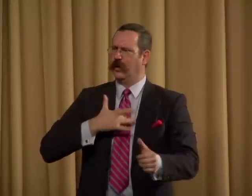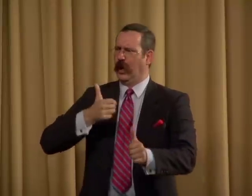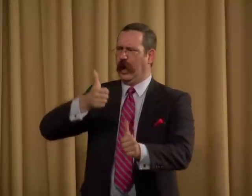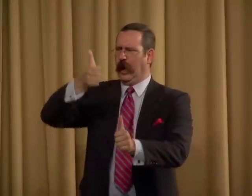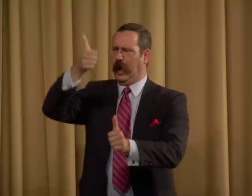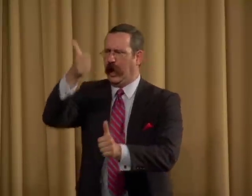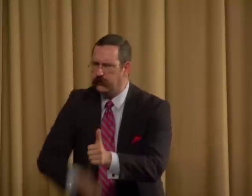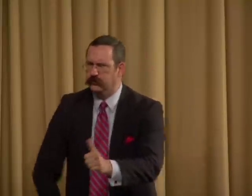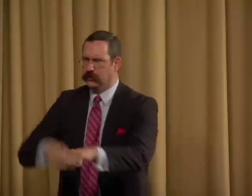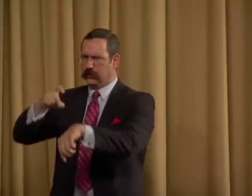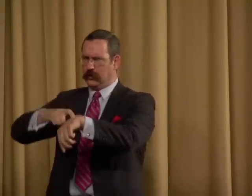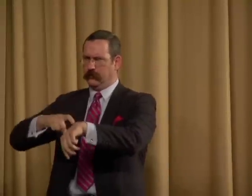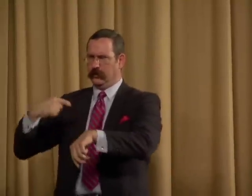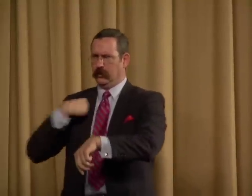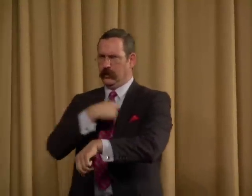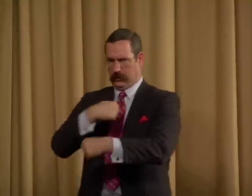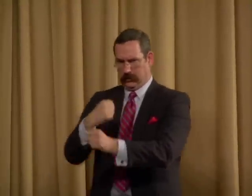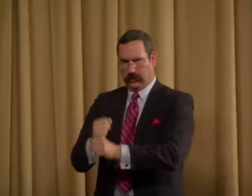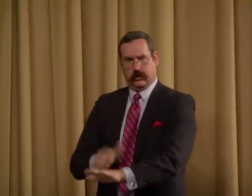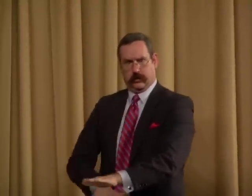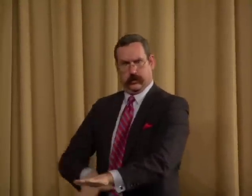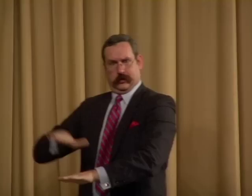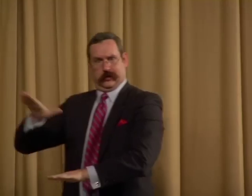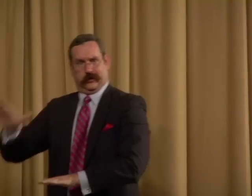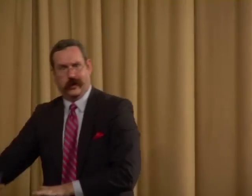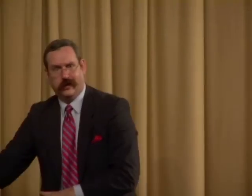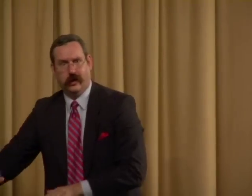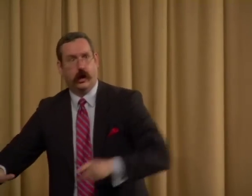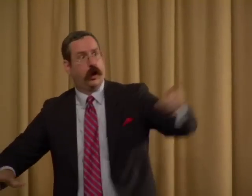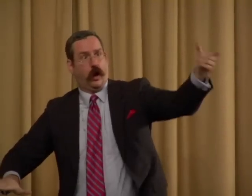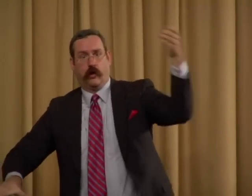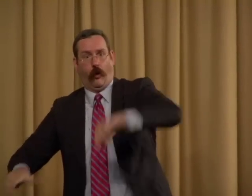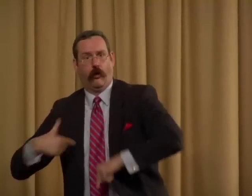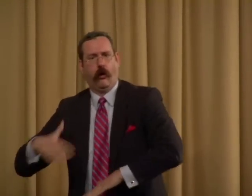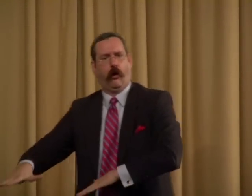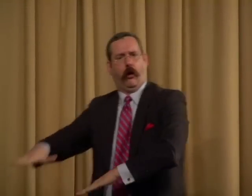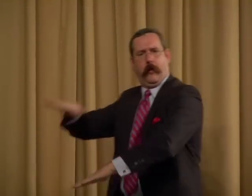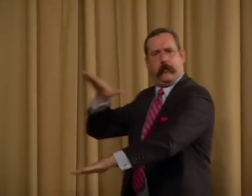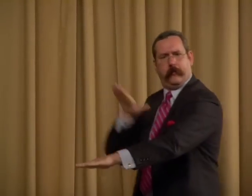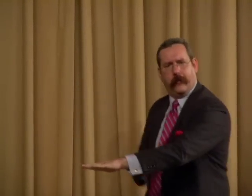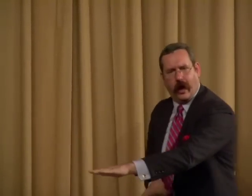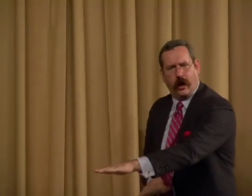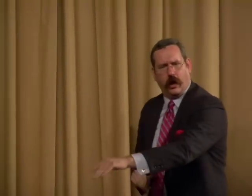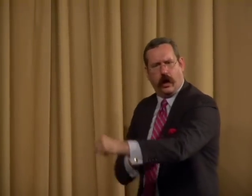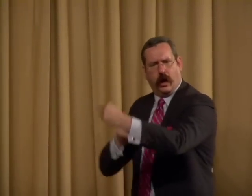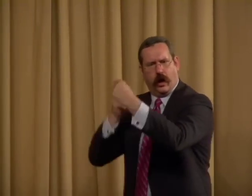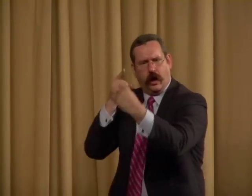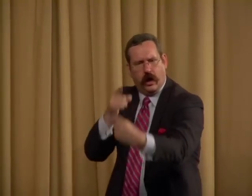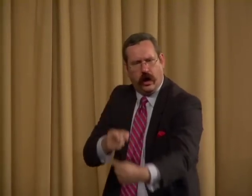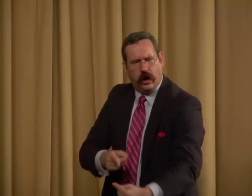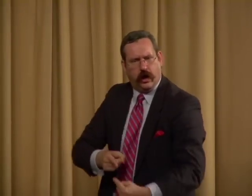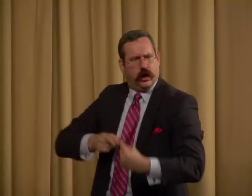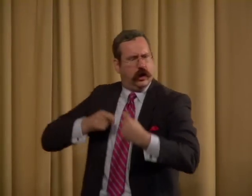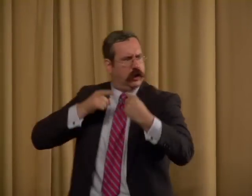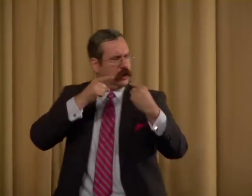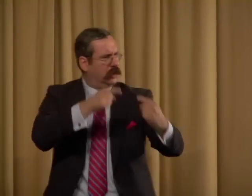ASL, and that every time we make one step forward, we take one step backward,